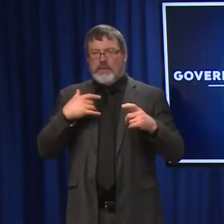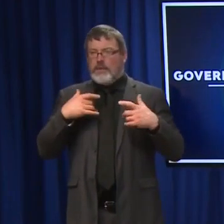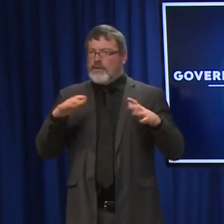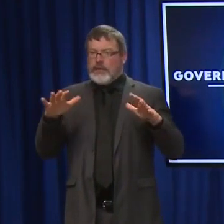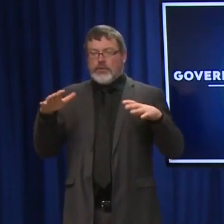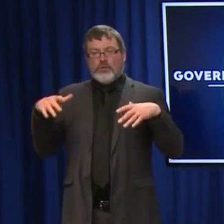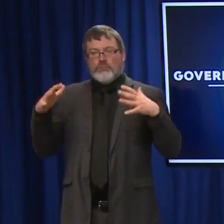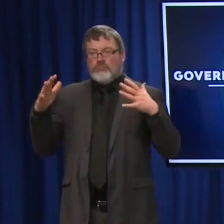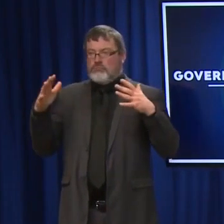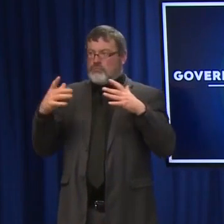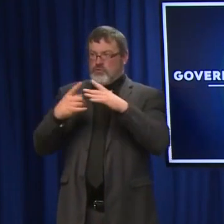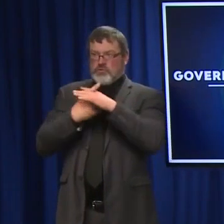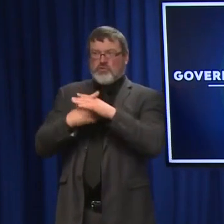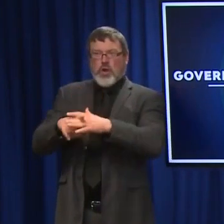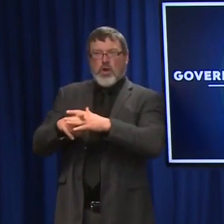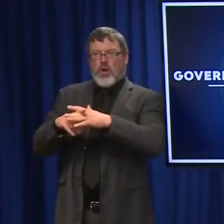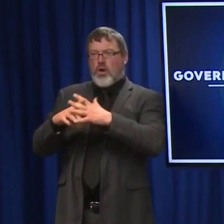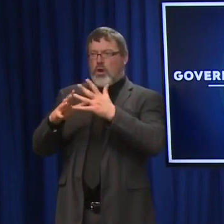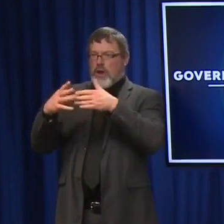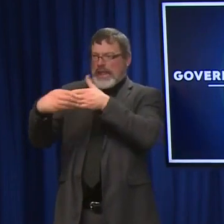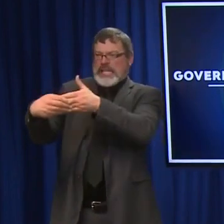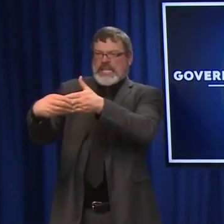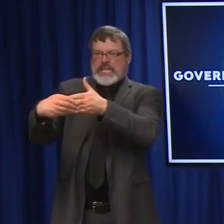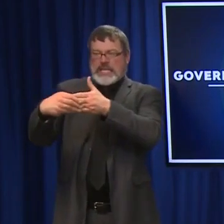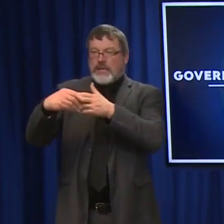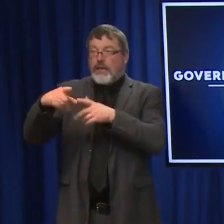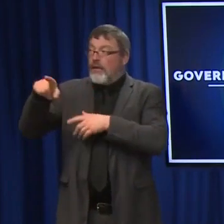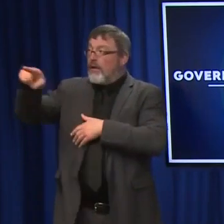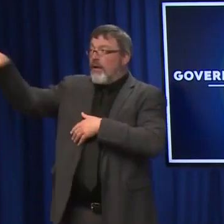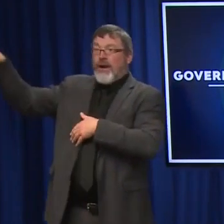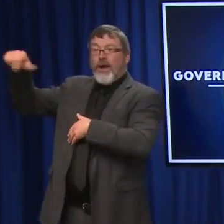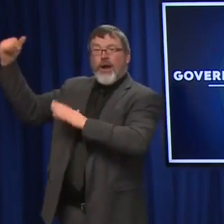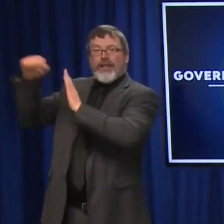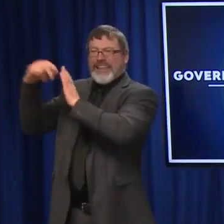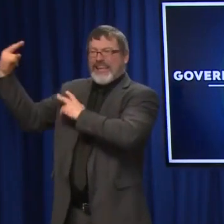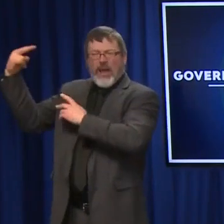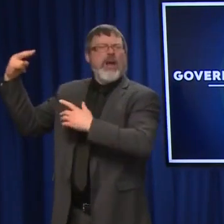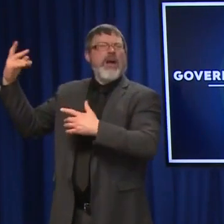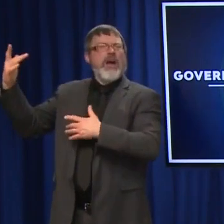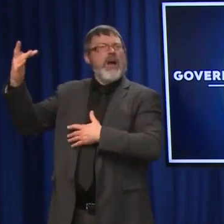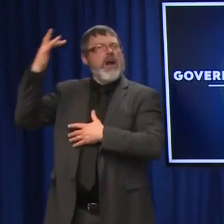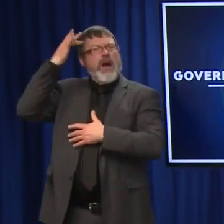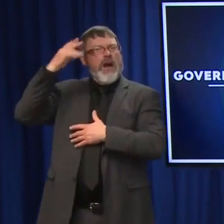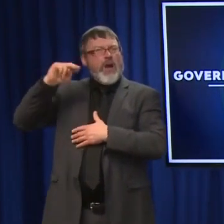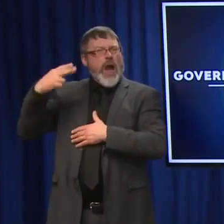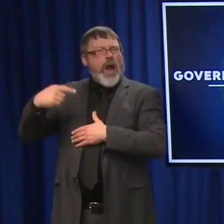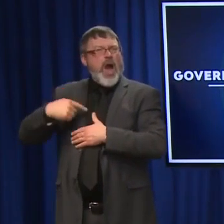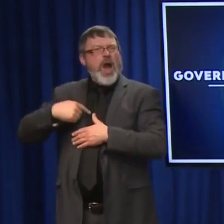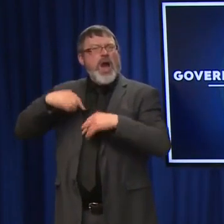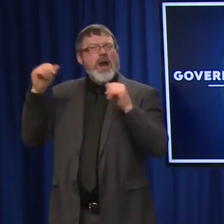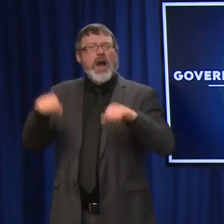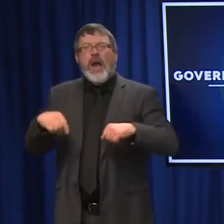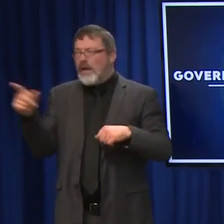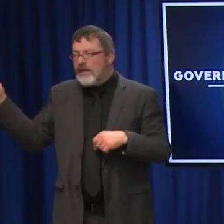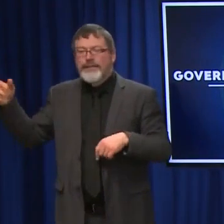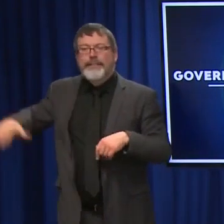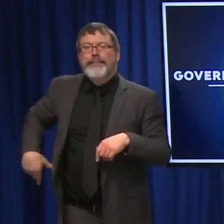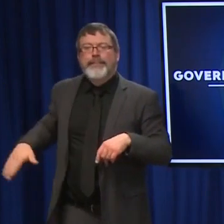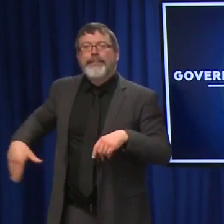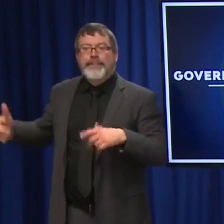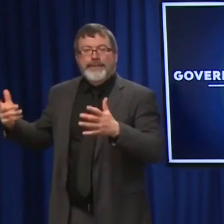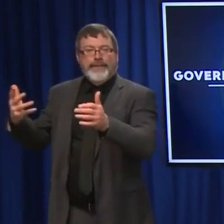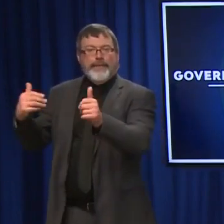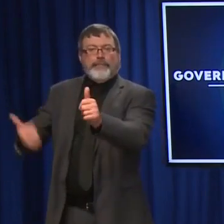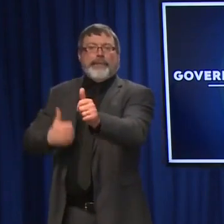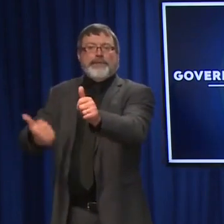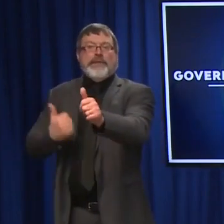testing flexibility right now. And, Governor, your next question comes from Allie Pham with New Hampshire Public Radio. Allie,